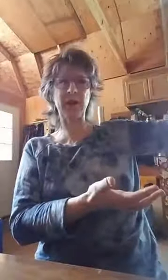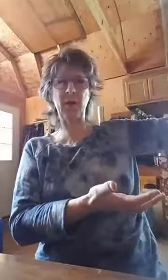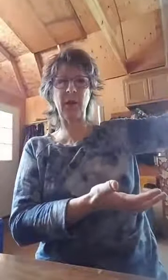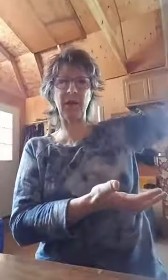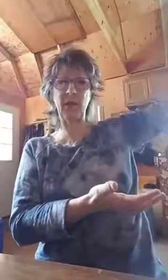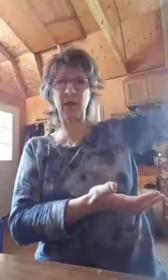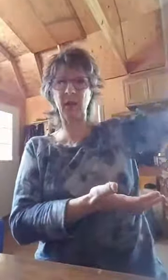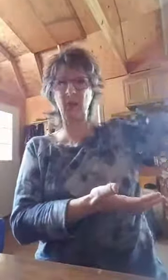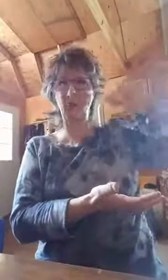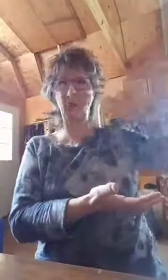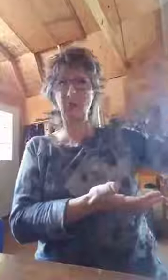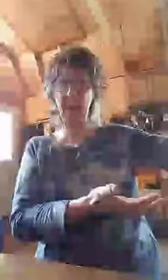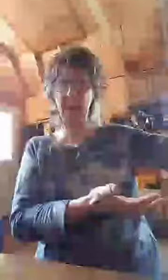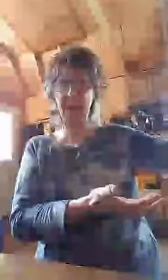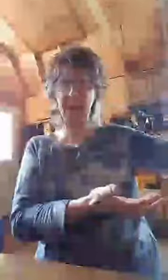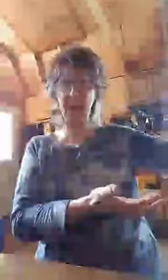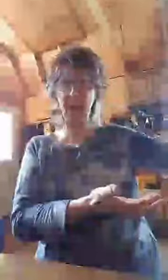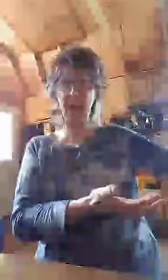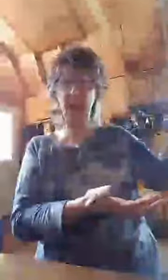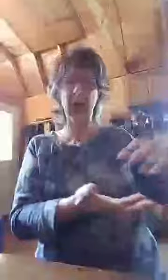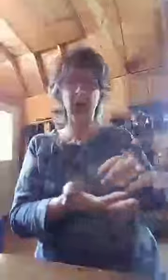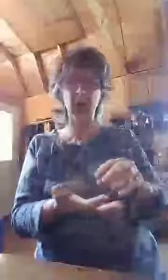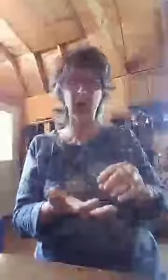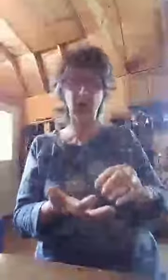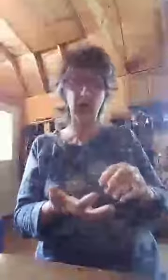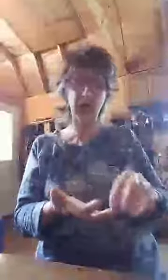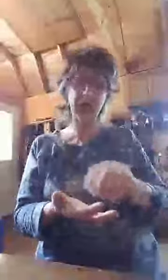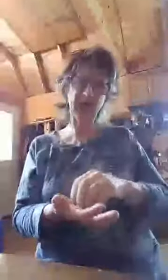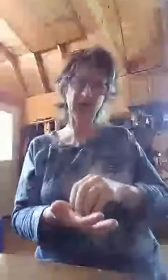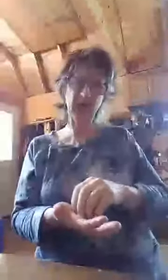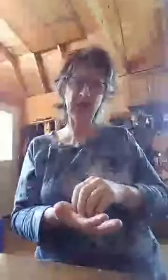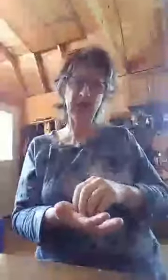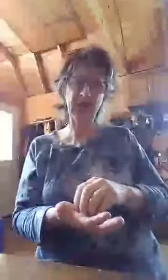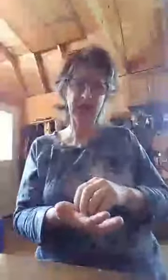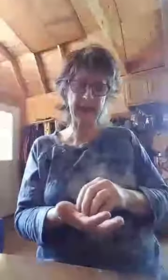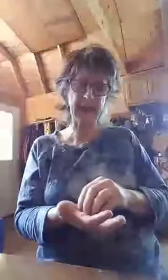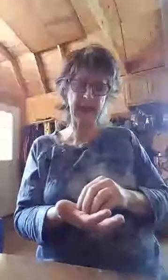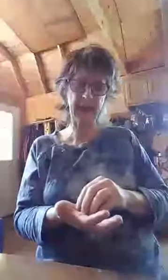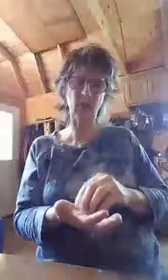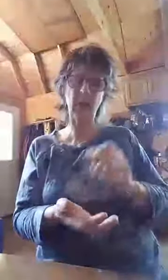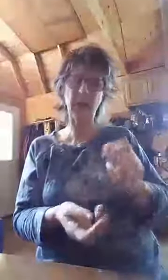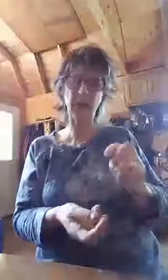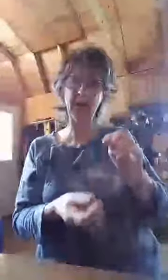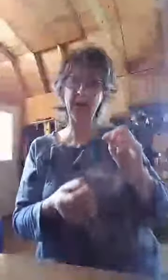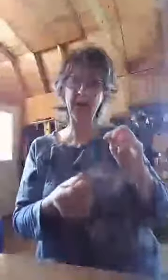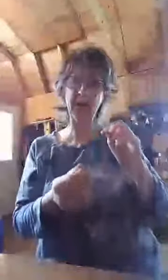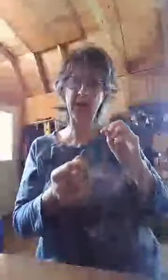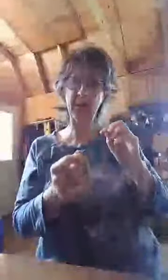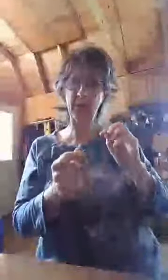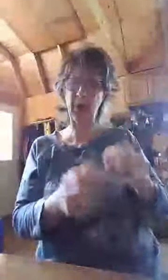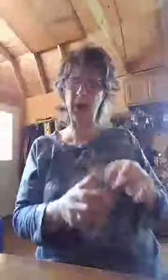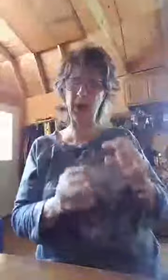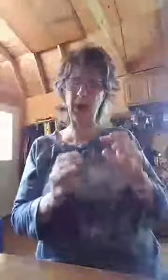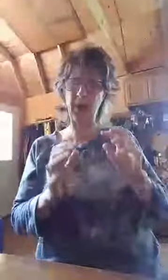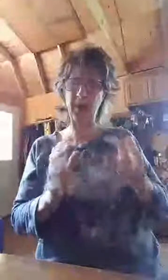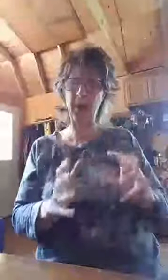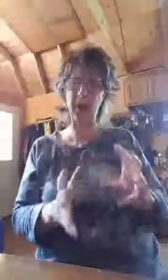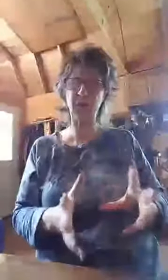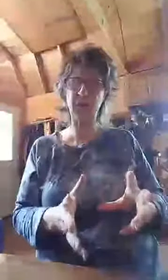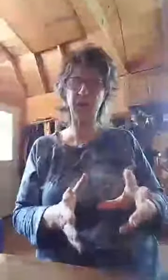and so on and so on all the way back in history. So everything's recorded in that DNA. Well, everything that the blood and body of Jesus